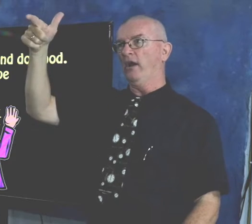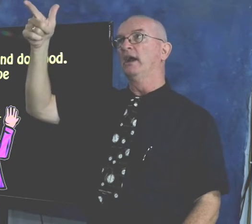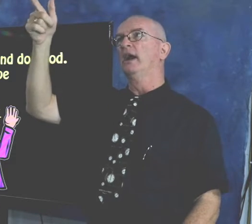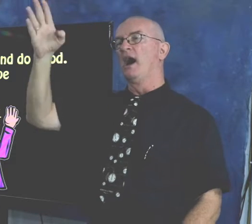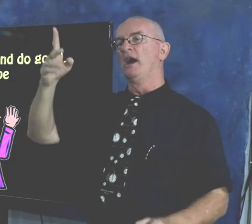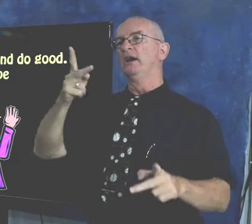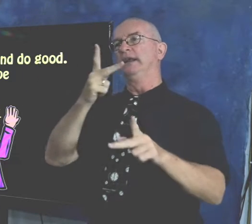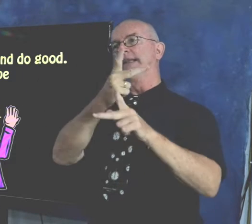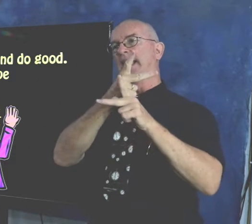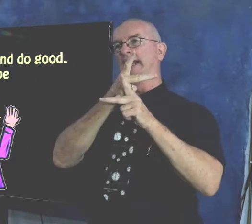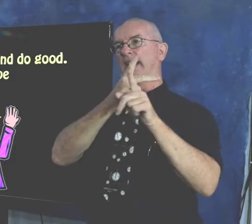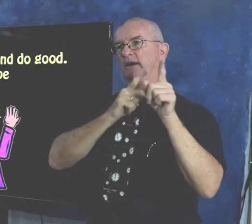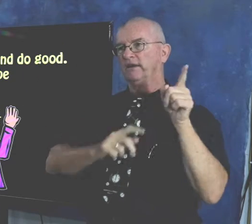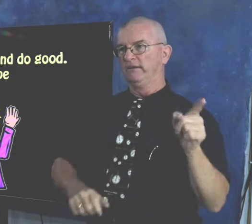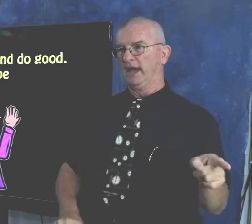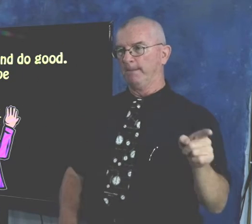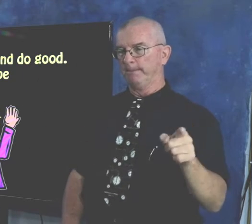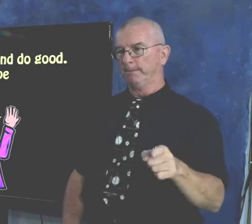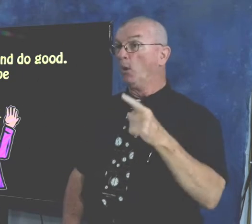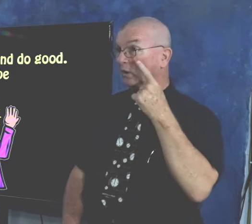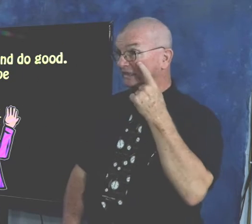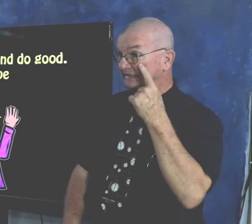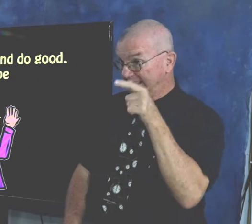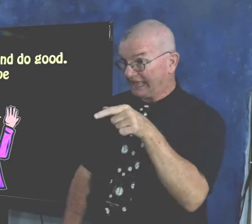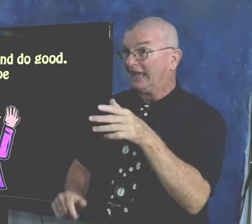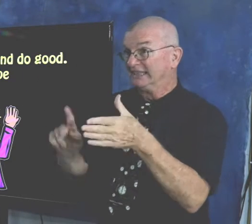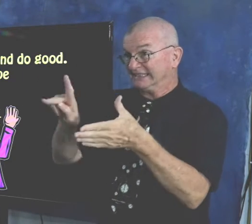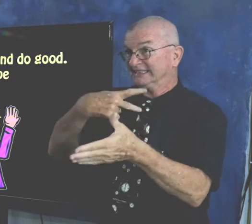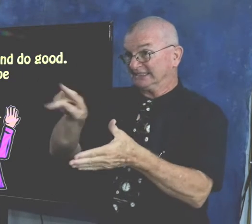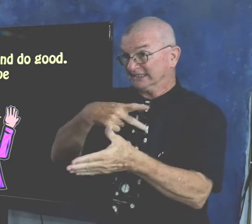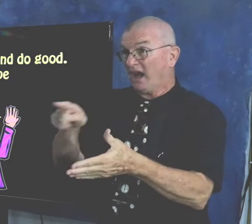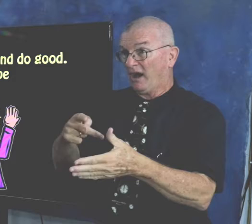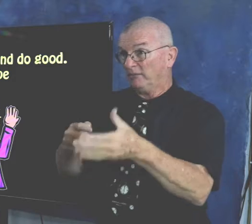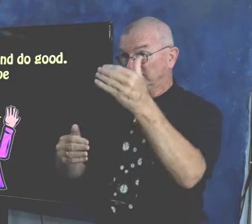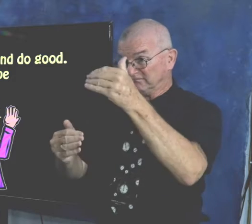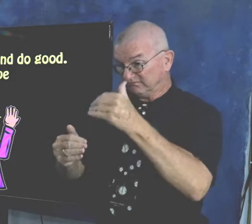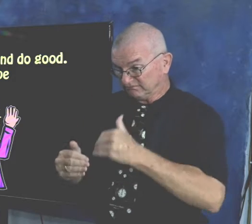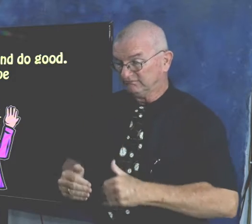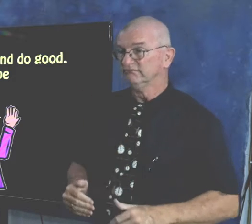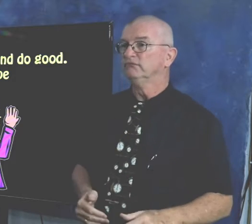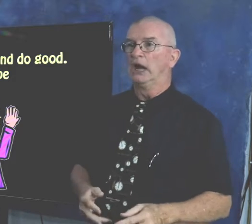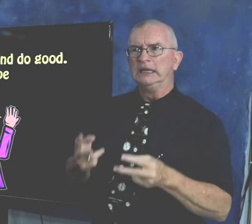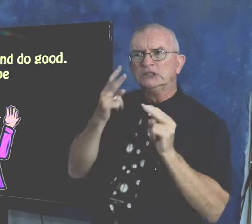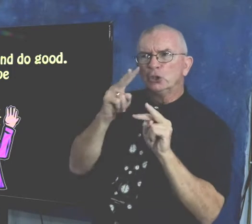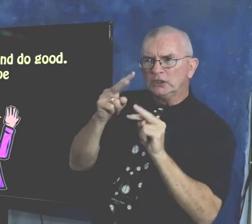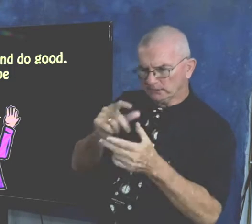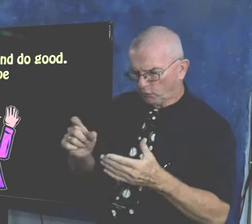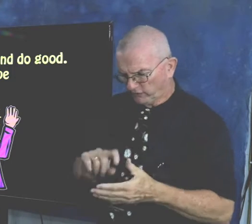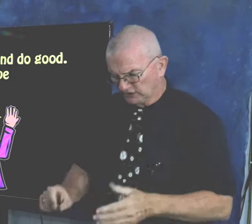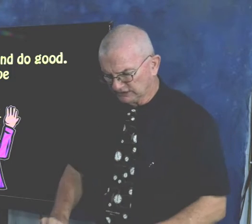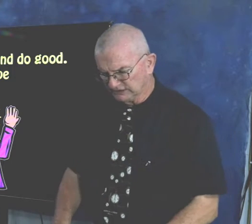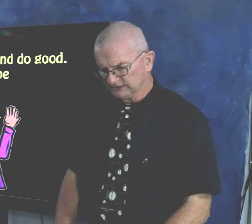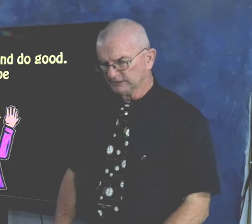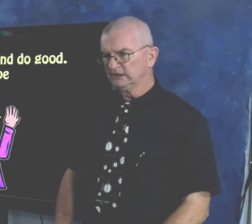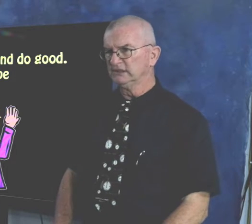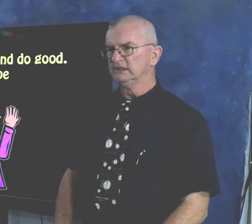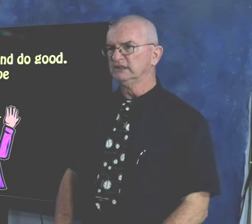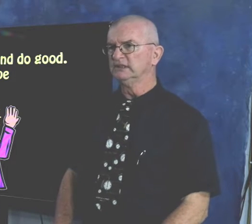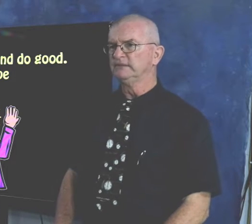later on, God is going to take care of them. You see what it says in the Psalm. We're going to see that in the future in the Psalms.